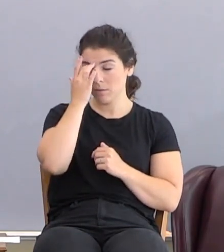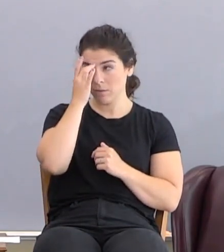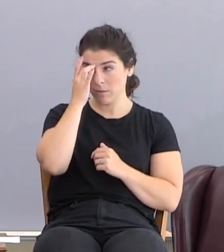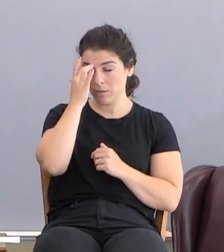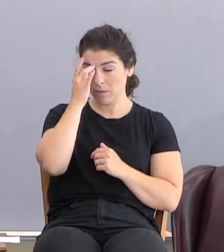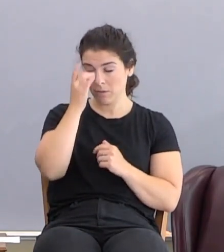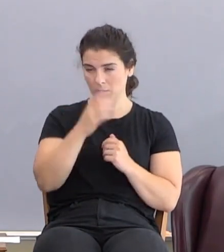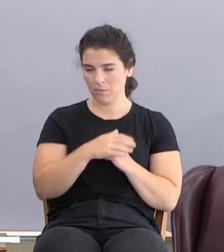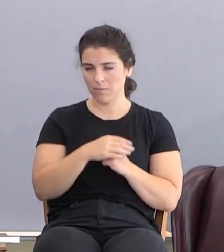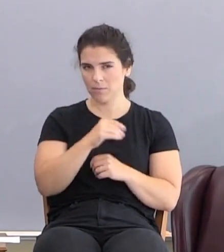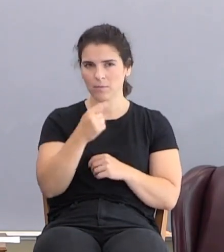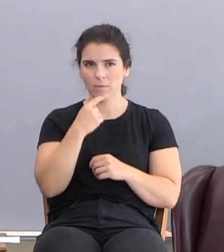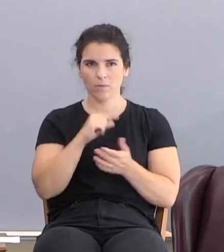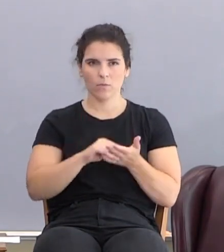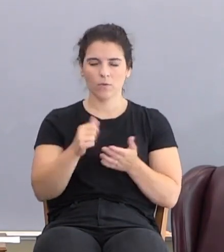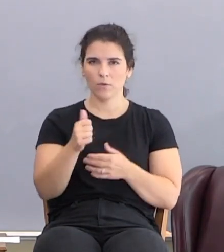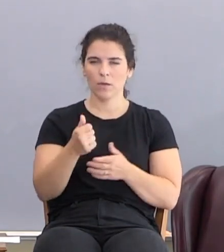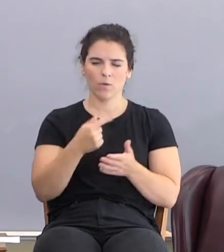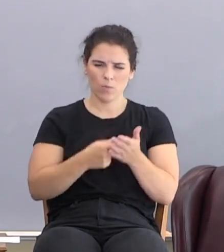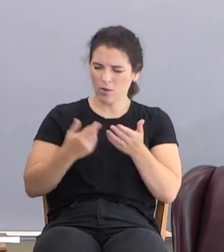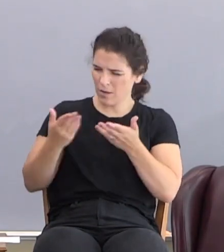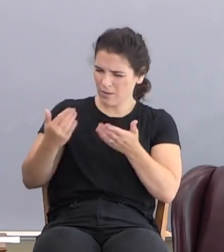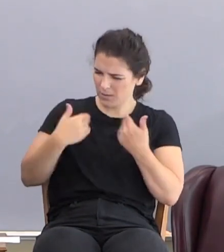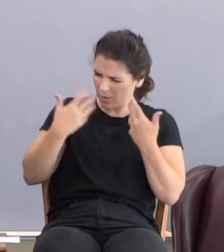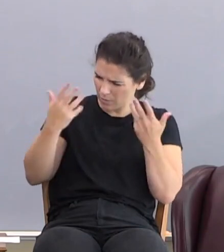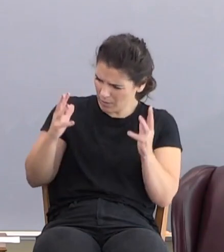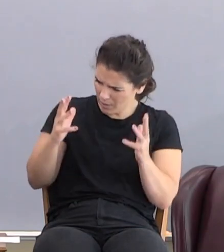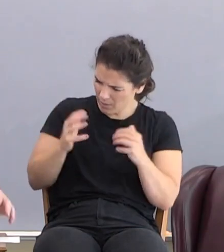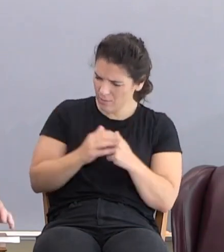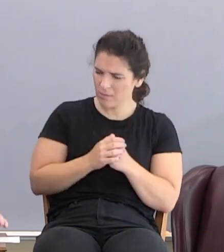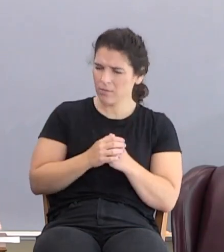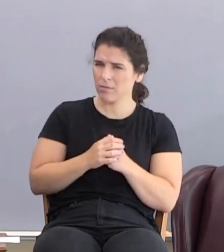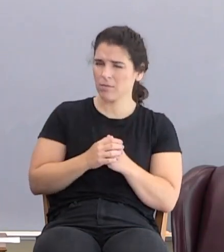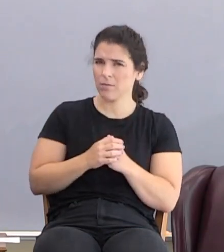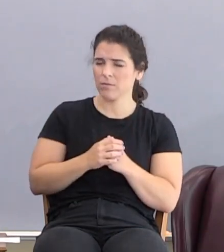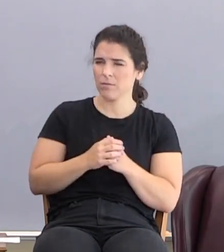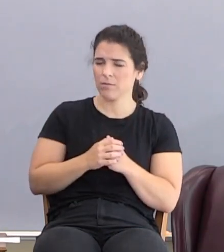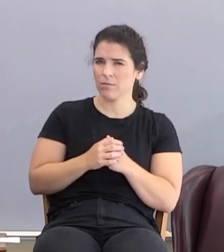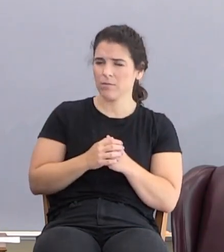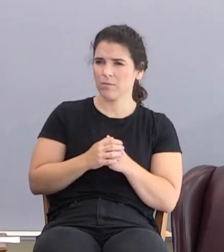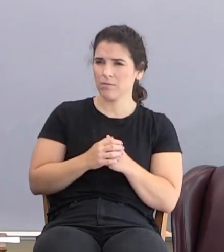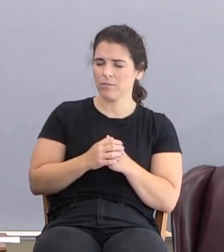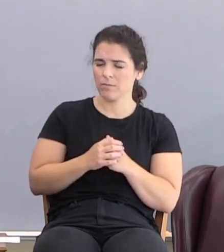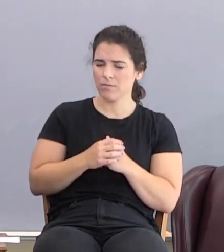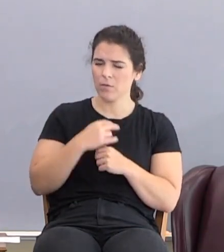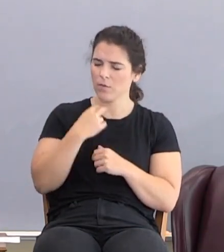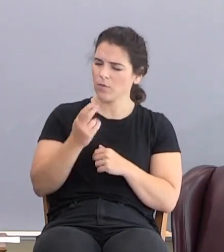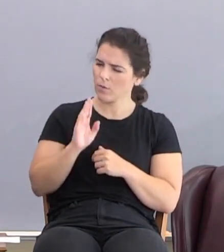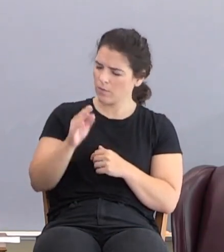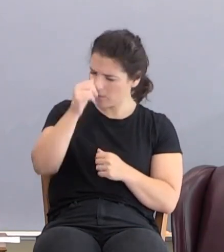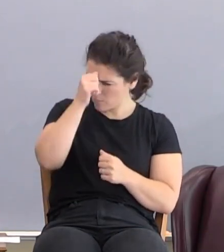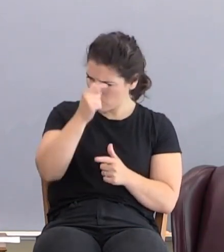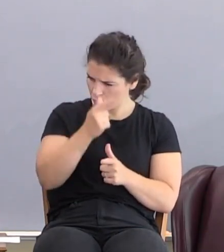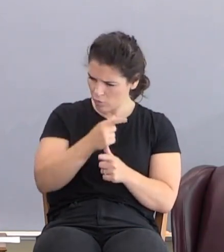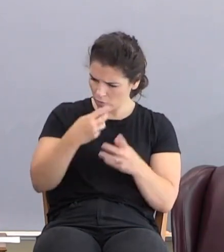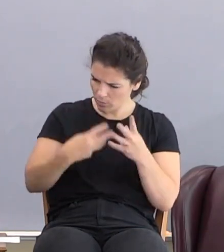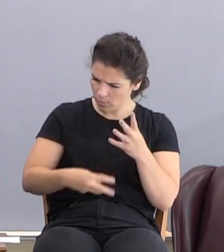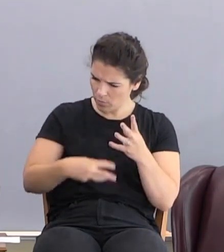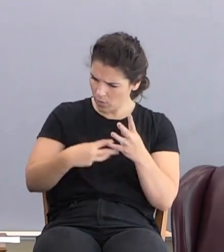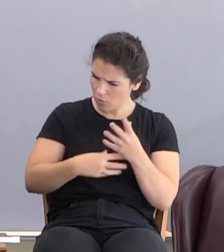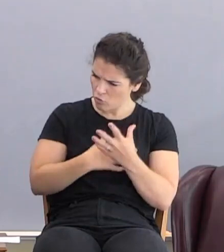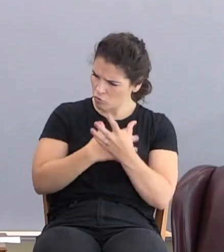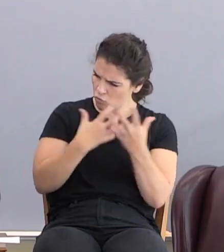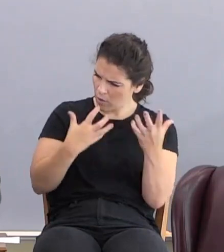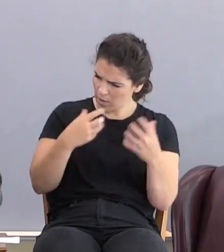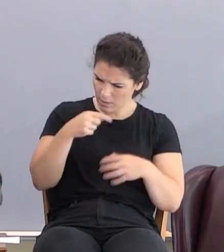And he said, verse 10, What hast thou done? God says to What hast thou done? The voice of thy brother's blood crieth unto